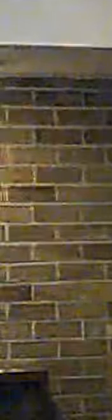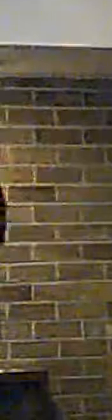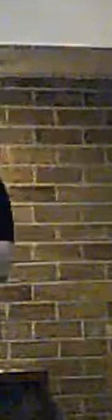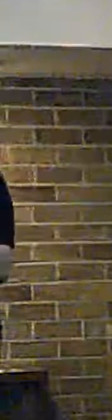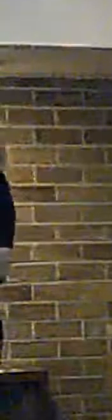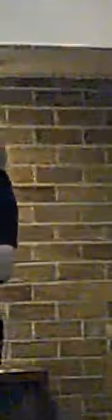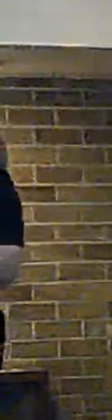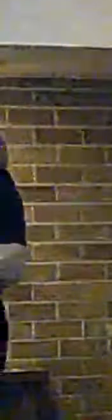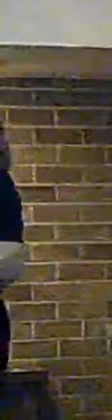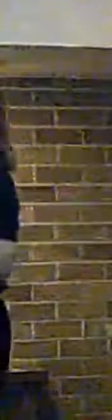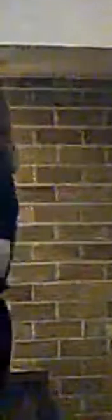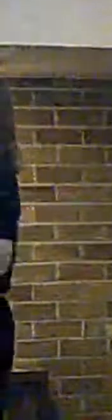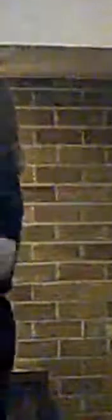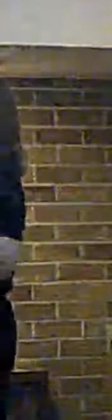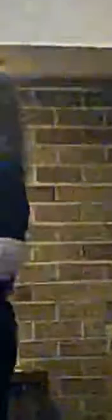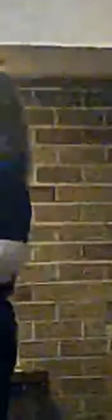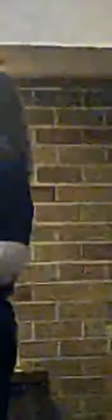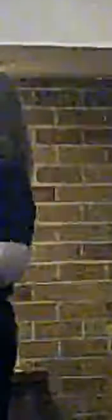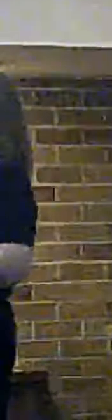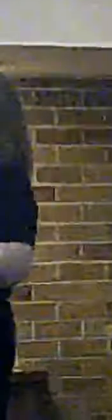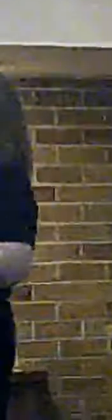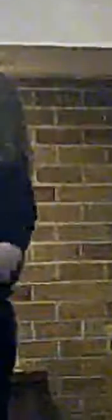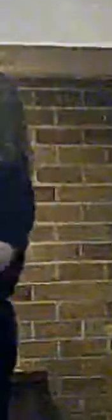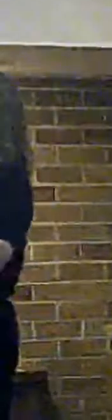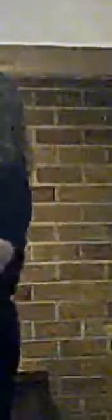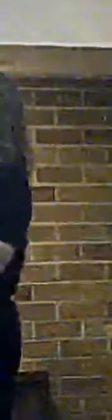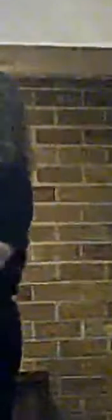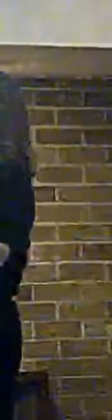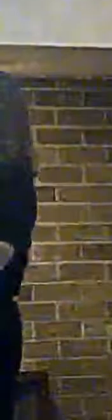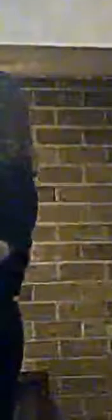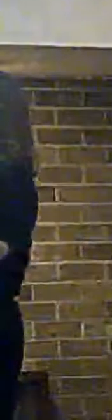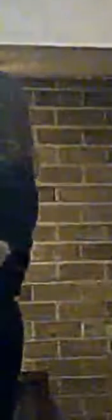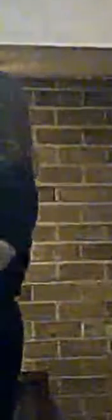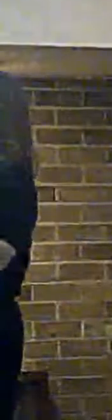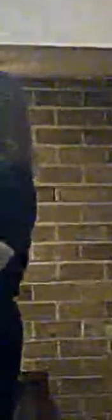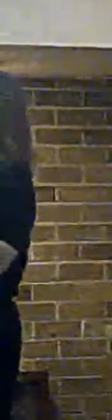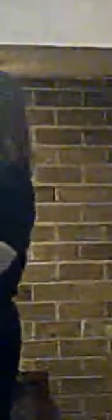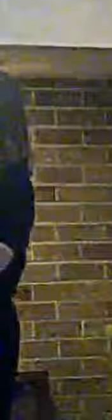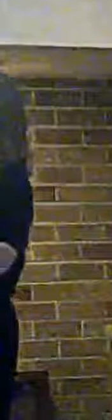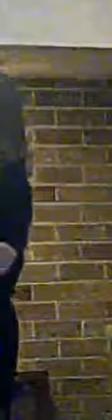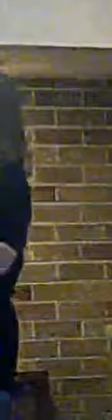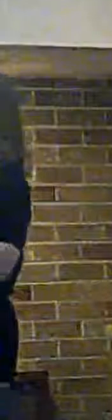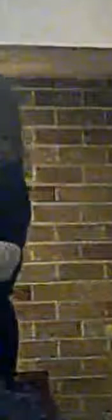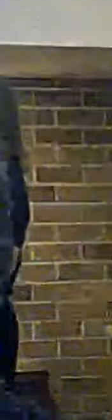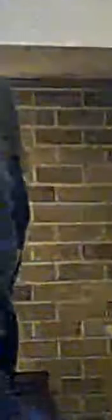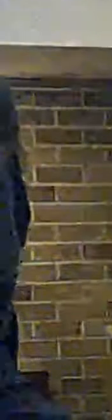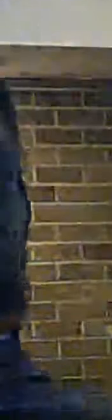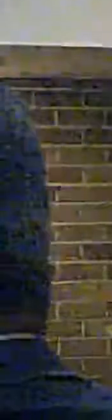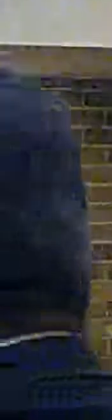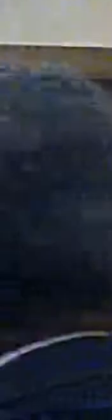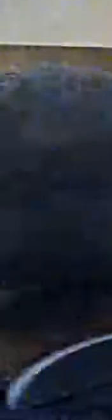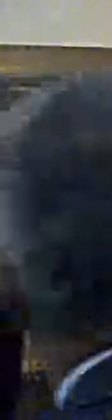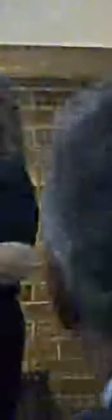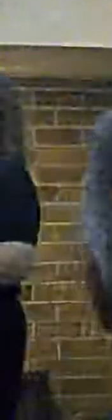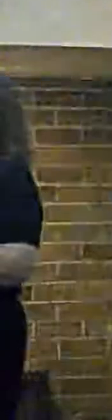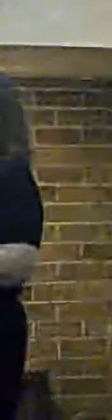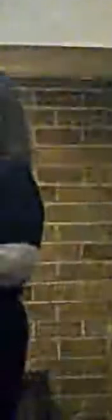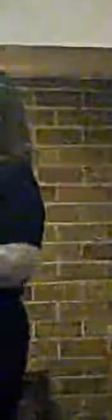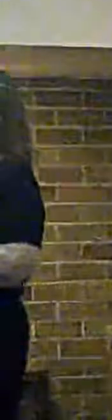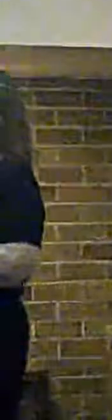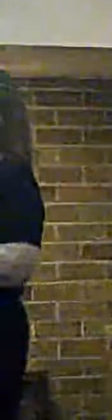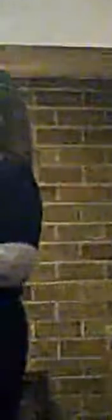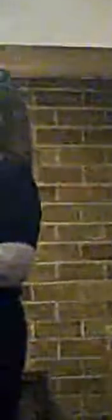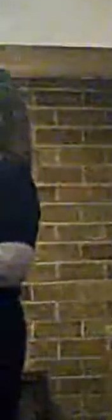over in Noseley in St Helms, it becomes more, it becomes more operation,